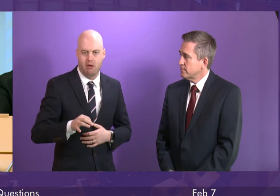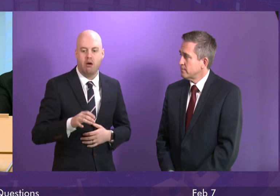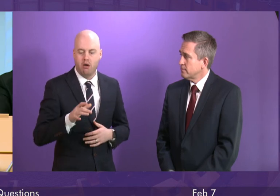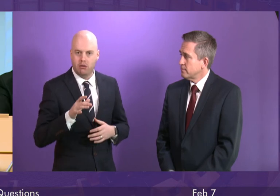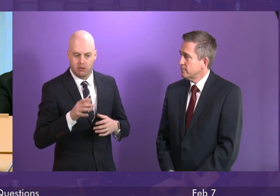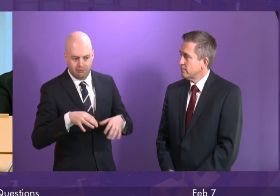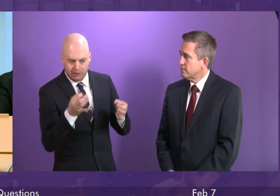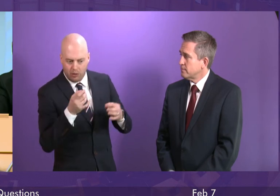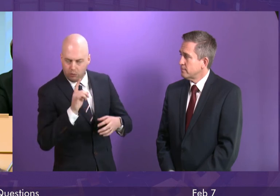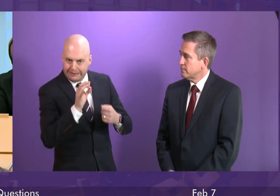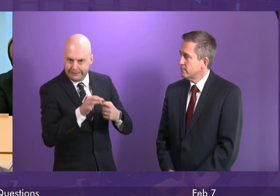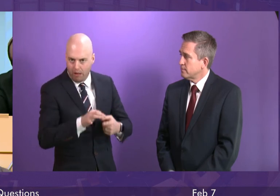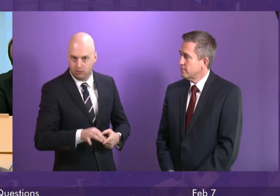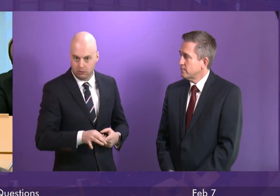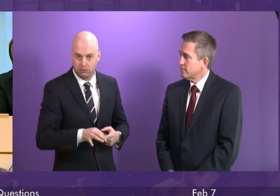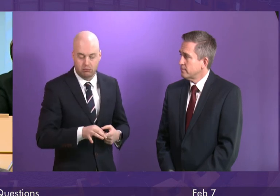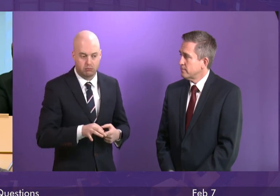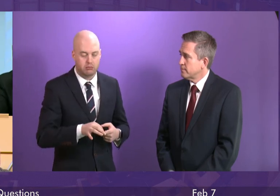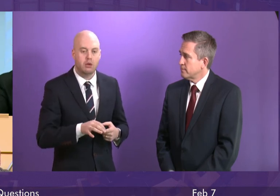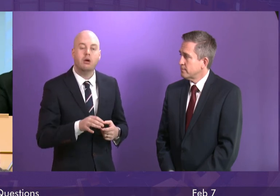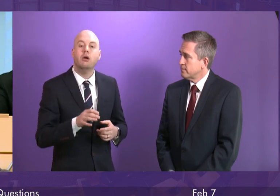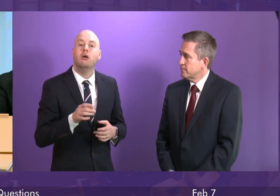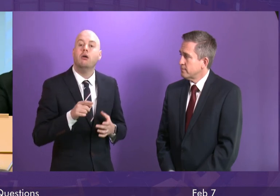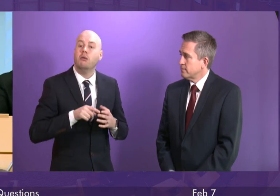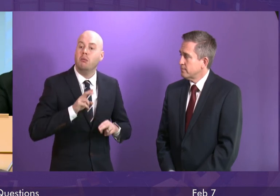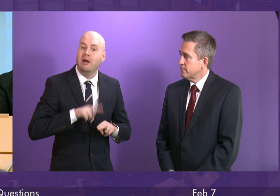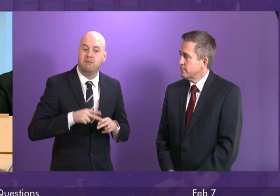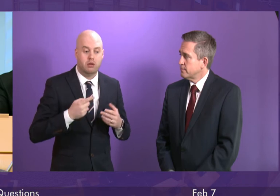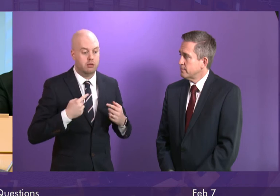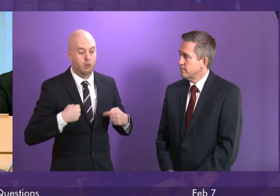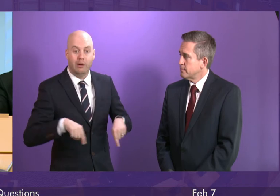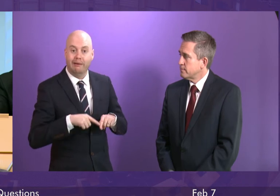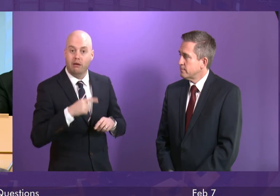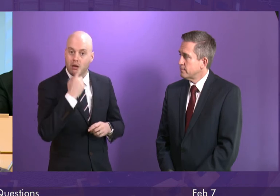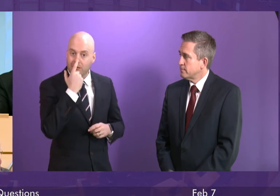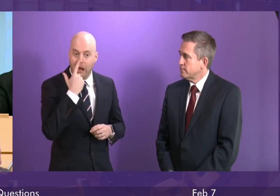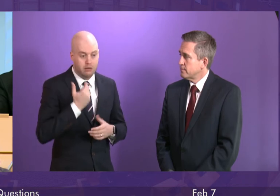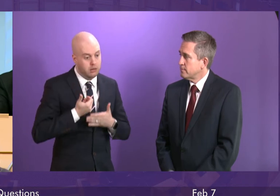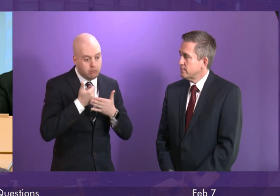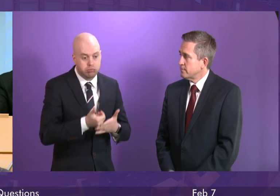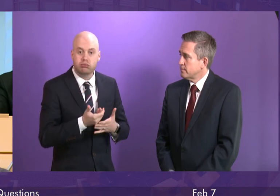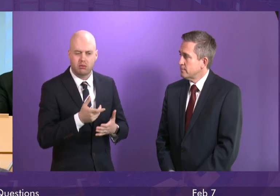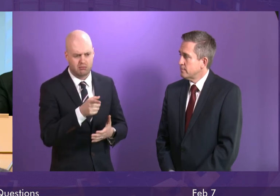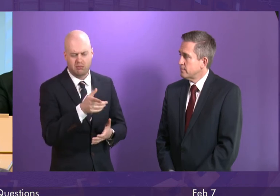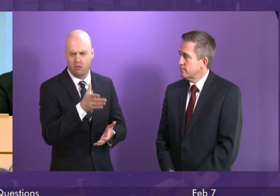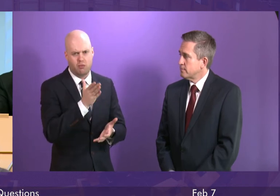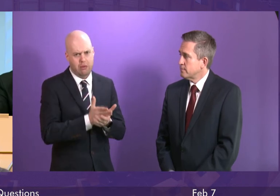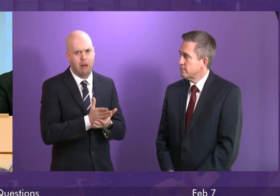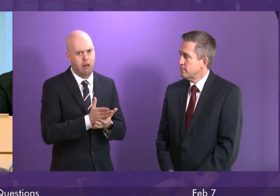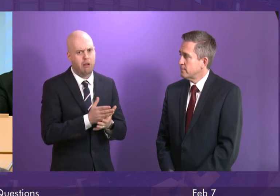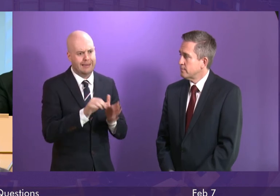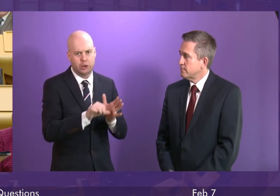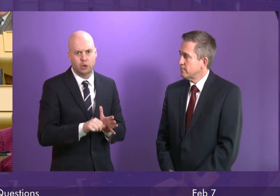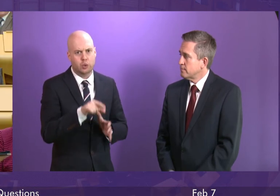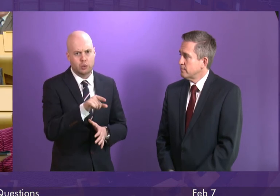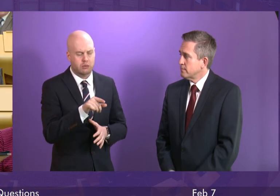this case. If there is a way in which we can address the very real and legitimate issues that Linda Fabiani has raised